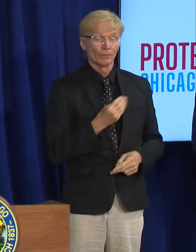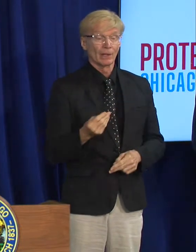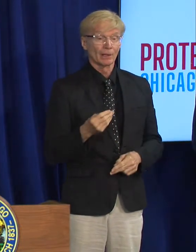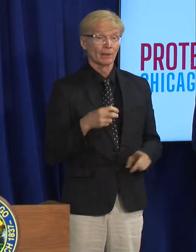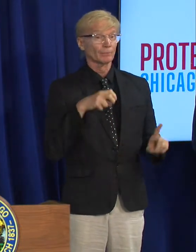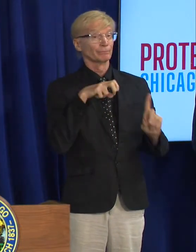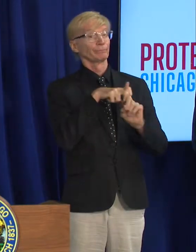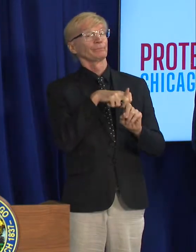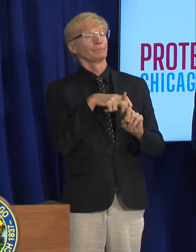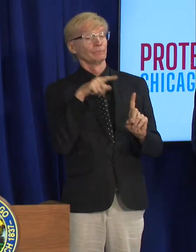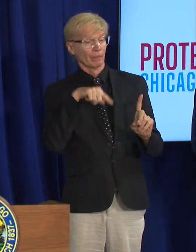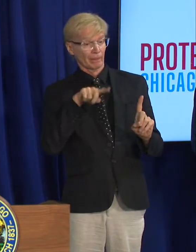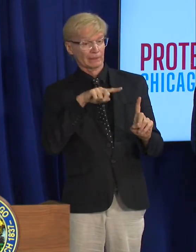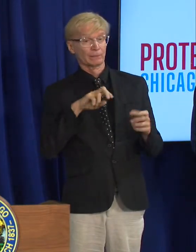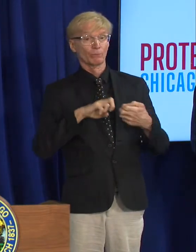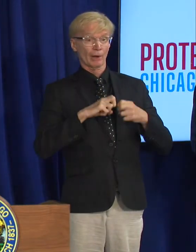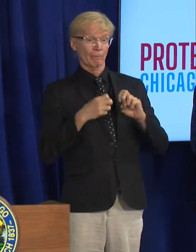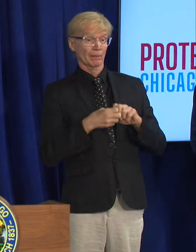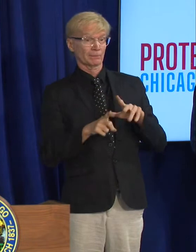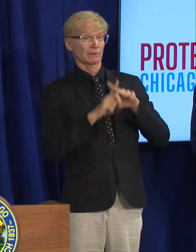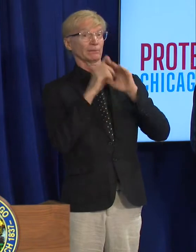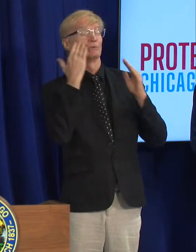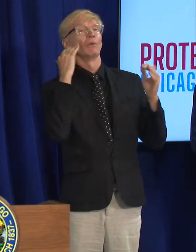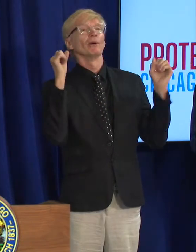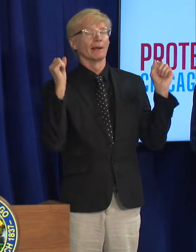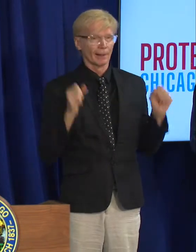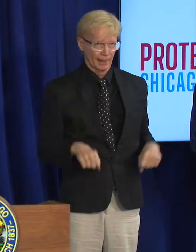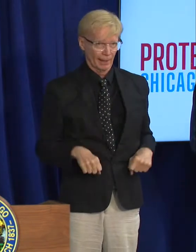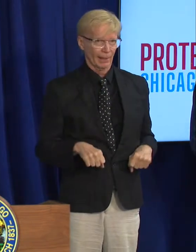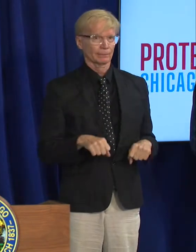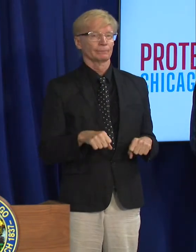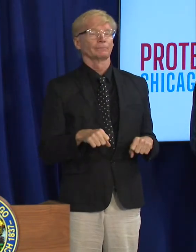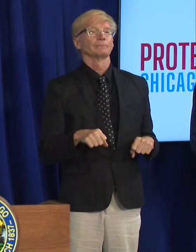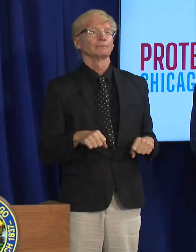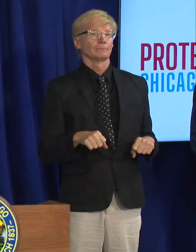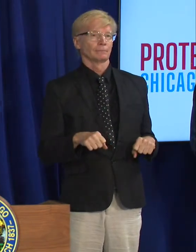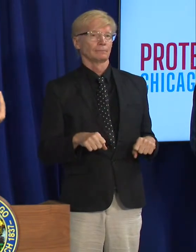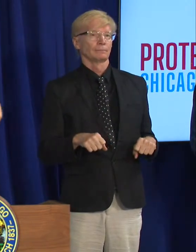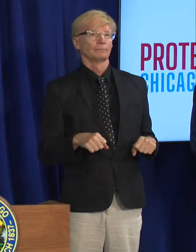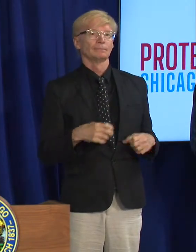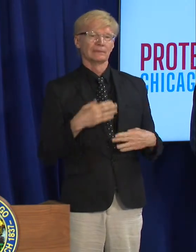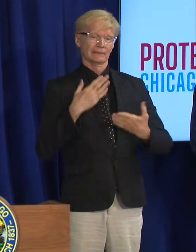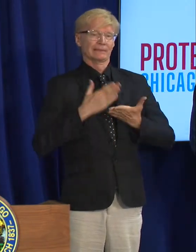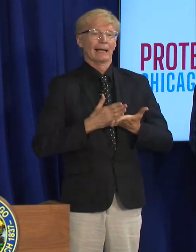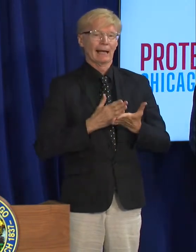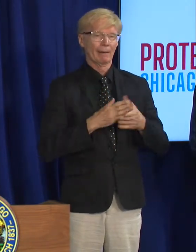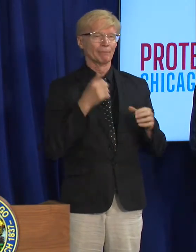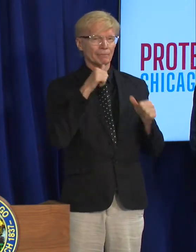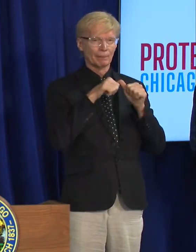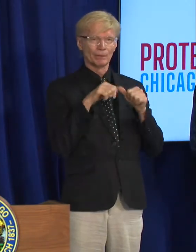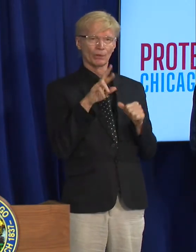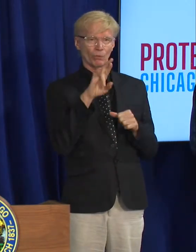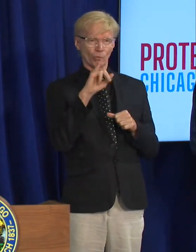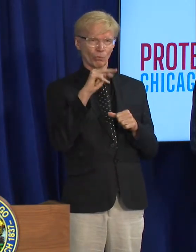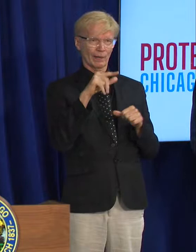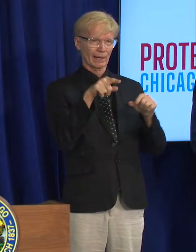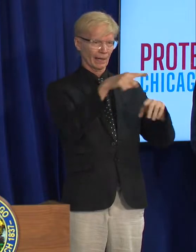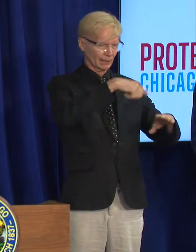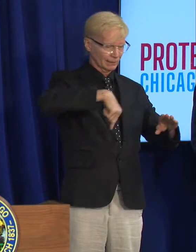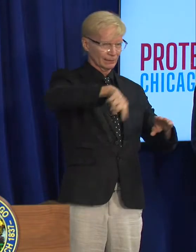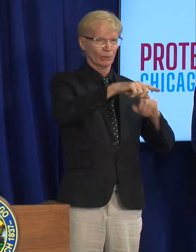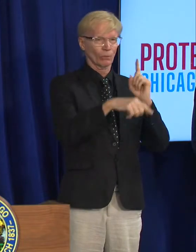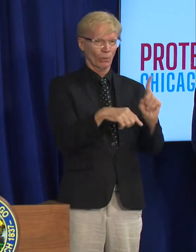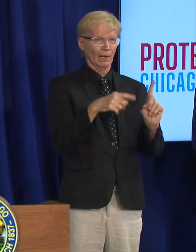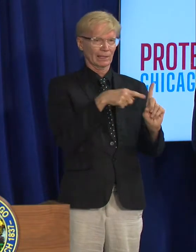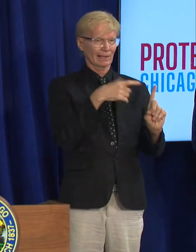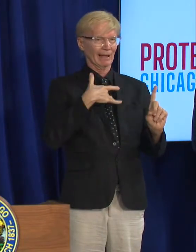we can we can stop the spread by each person not spreading to that ring around them that Dr. Arwoody was showing in her